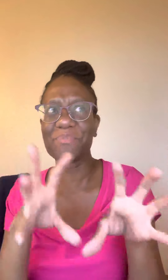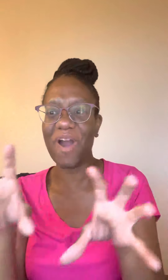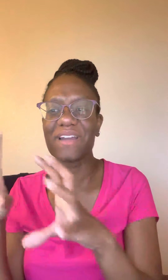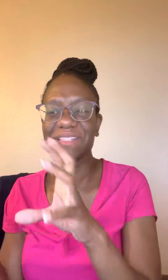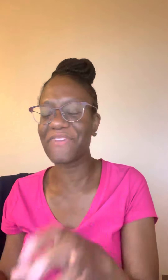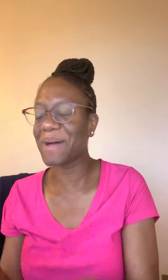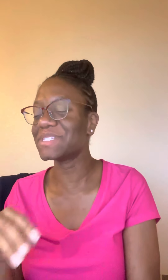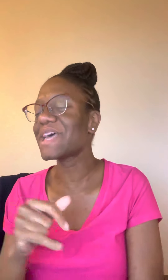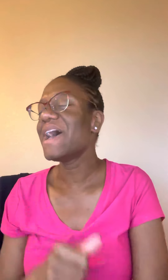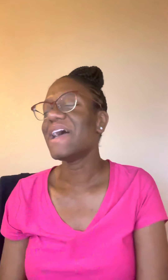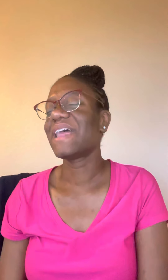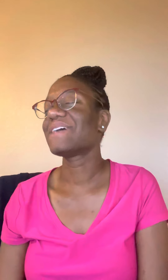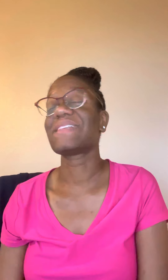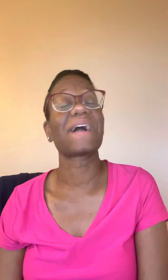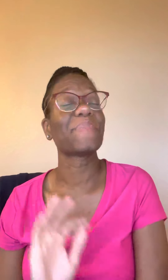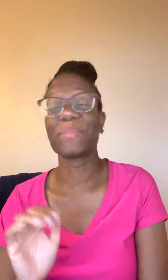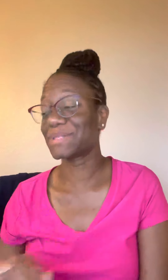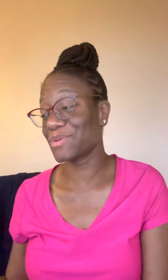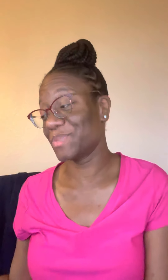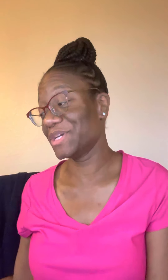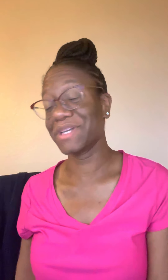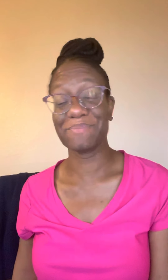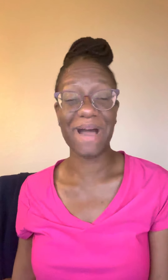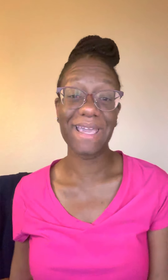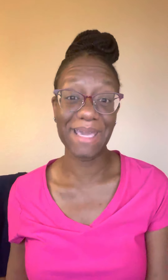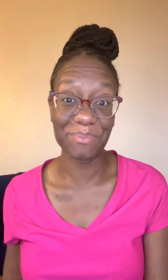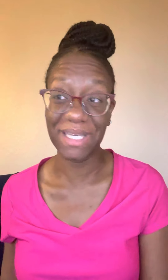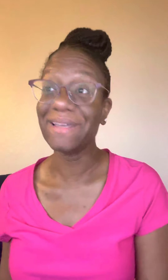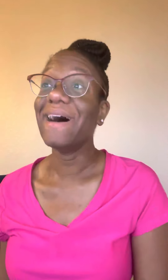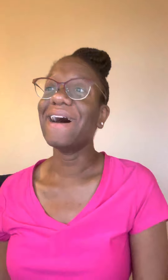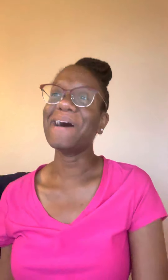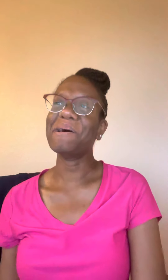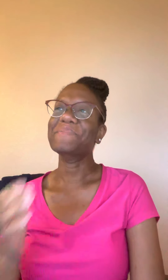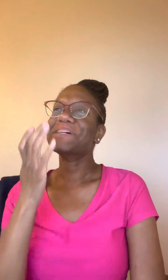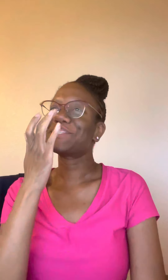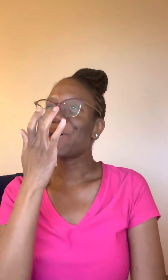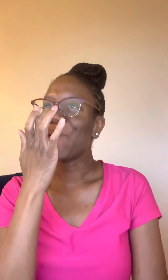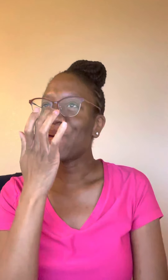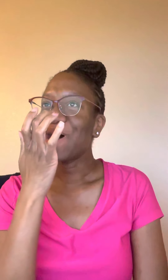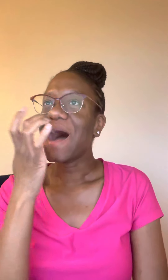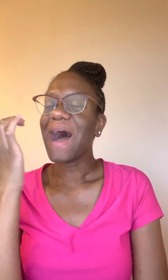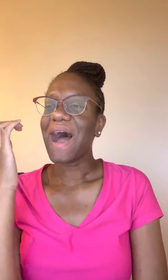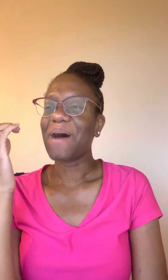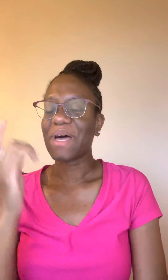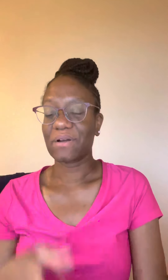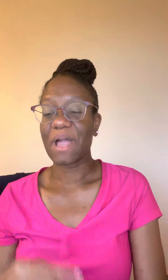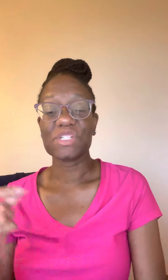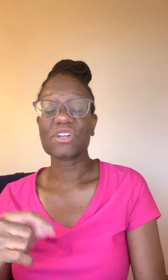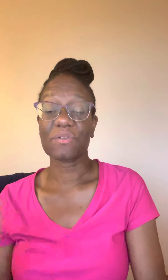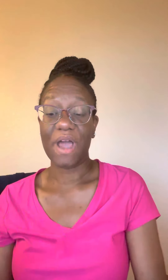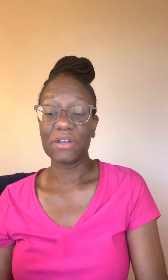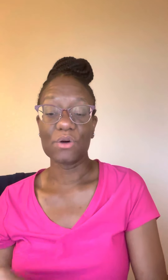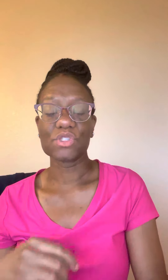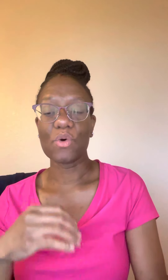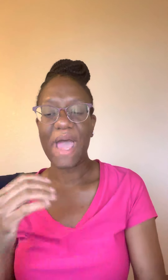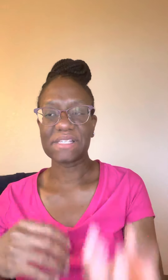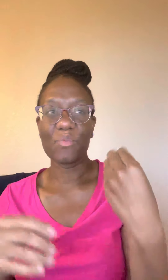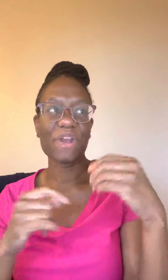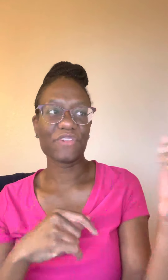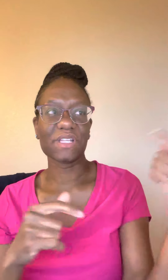parties, families. And I was like, I'm not about to go up in here and get my head beat. Um, so I'm like, okay, I'm just going to write a note. So as I'm waiting for the